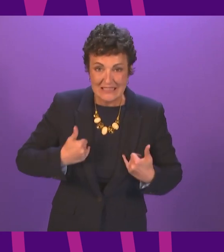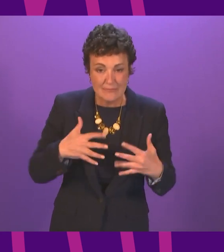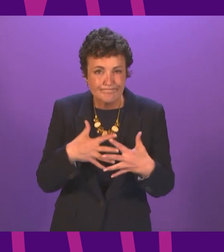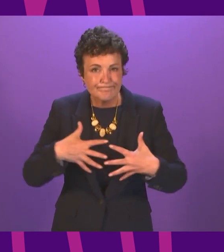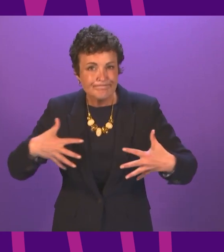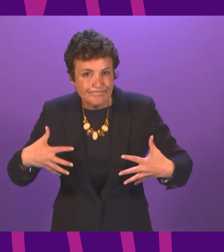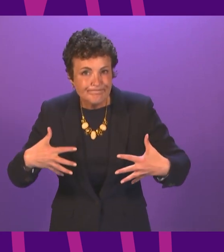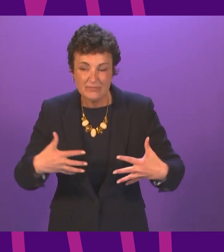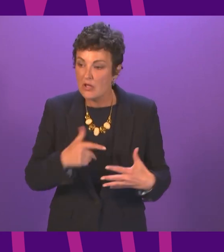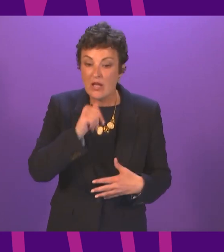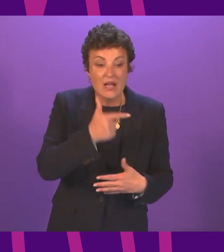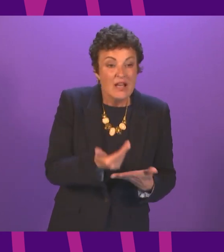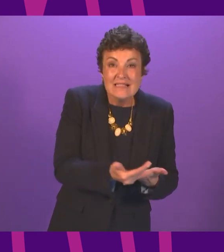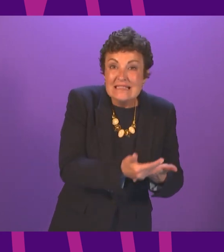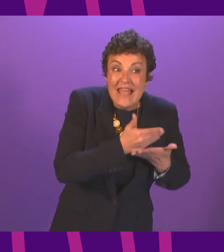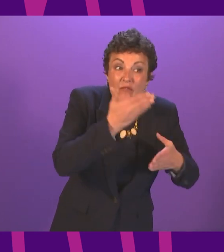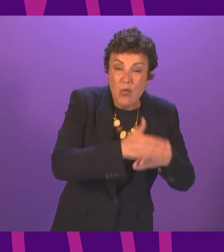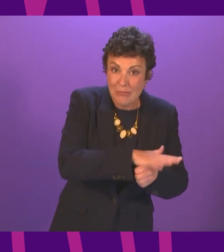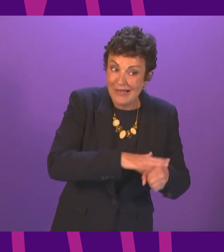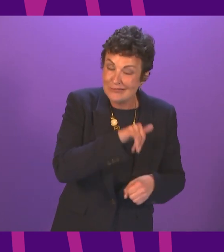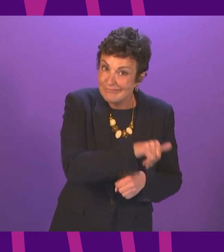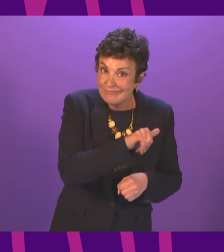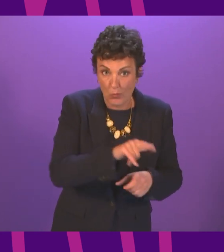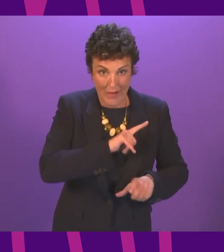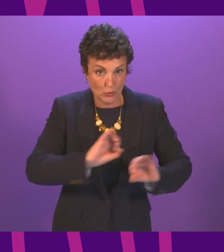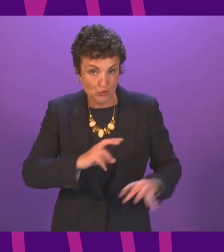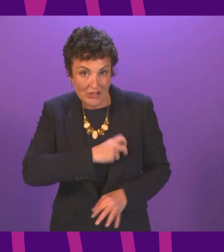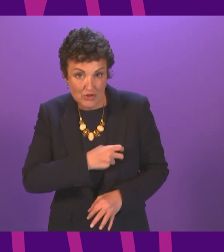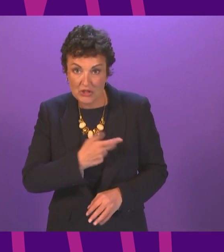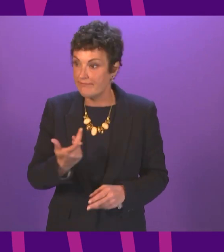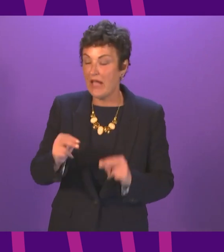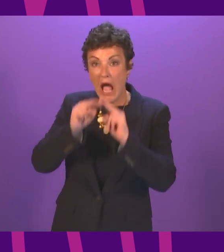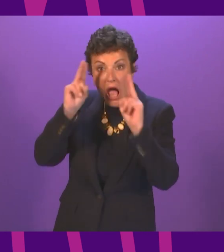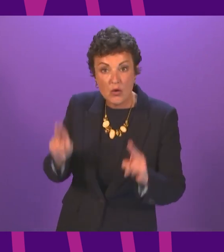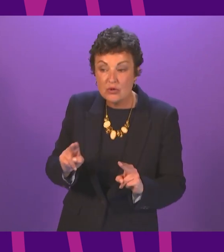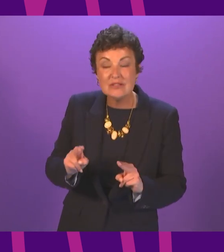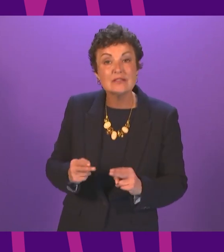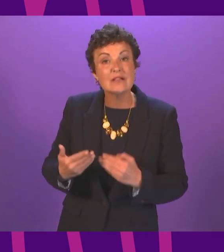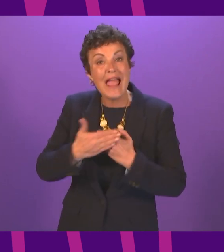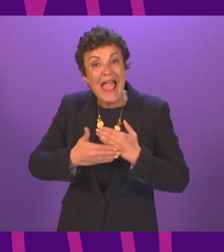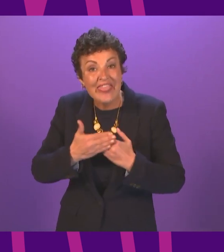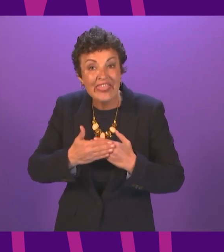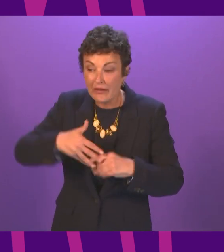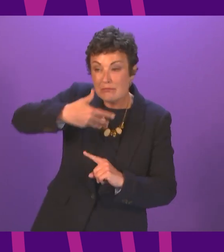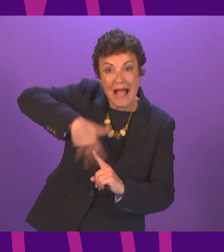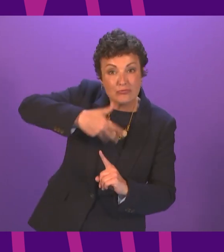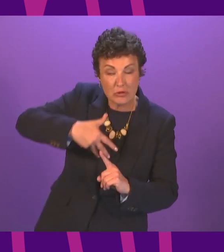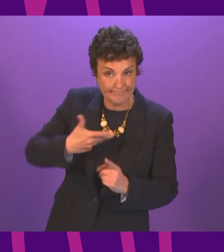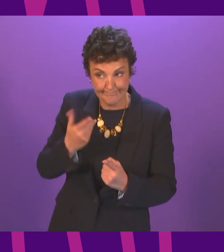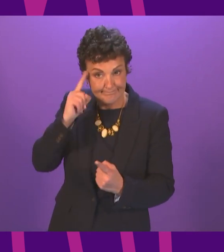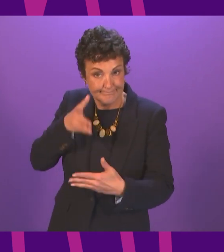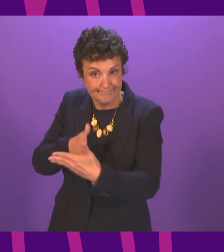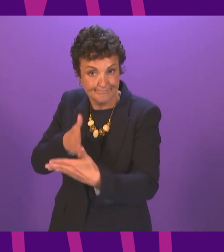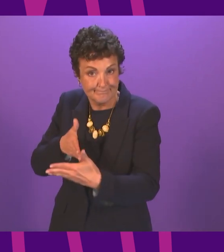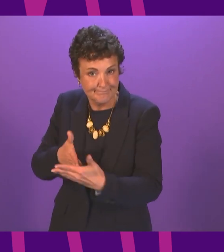workplaces without trade unions poor housing services less accessible to ethnic minorities grotesque and growing health